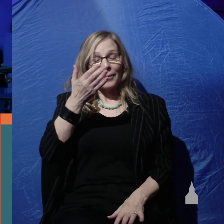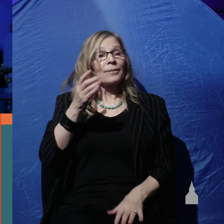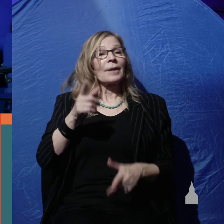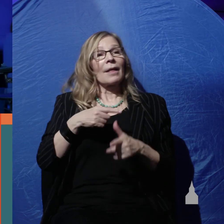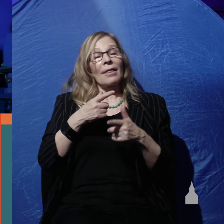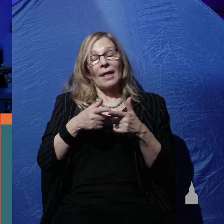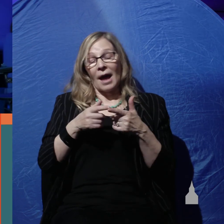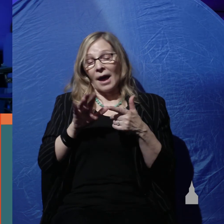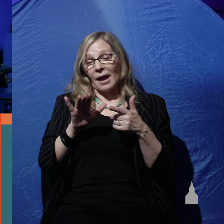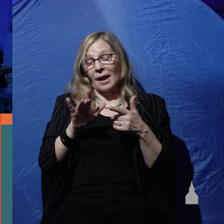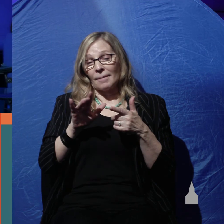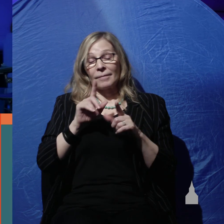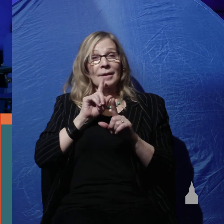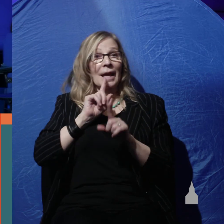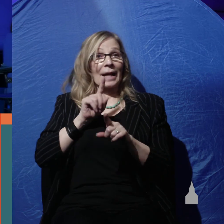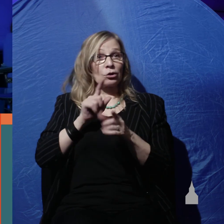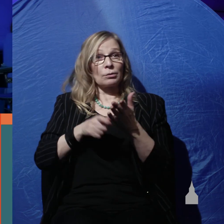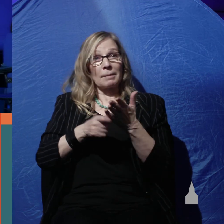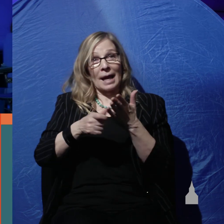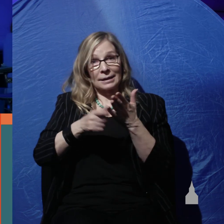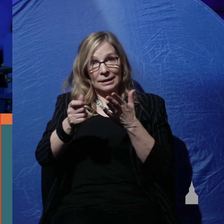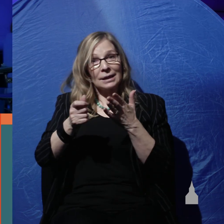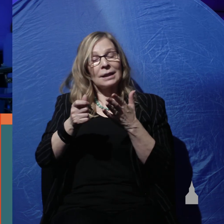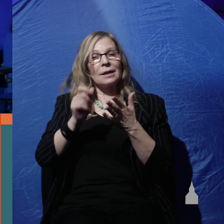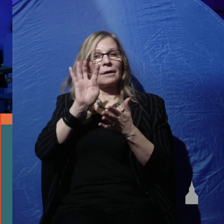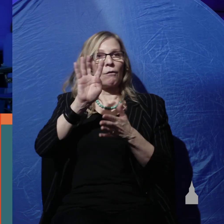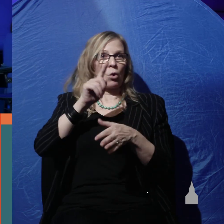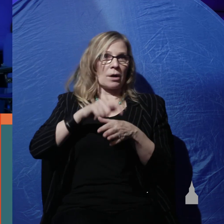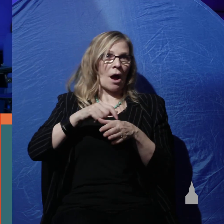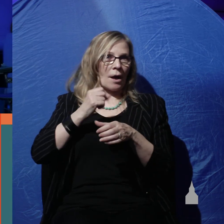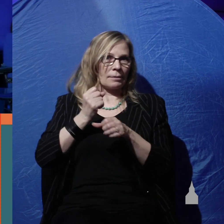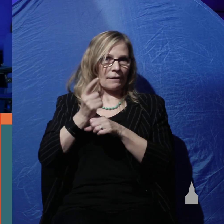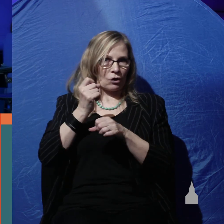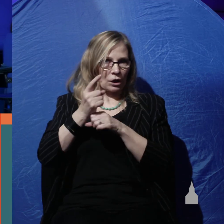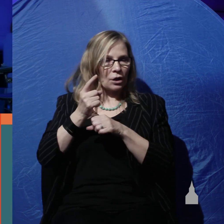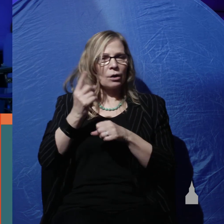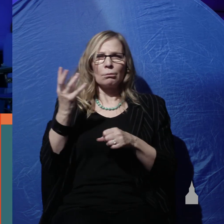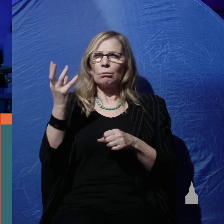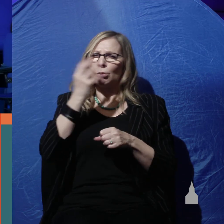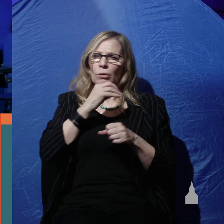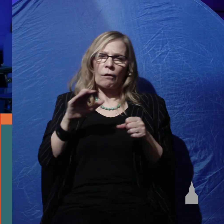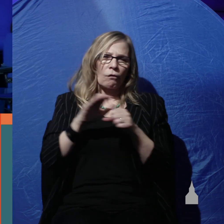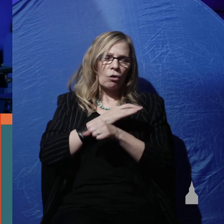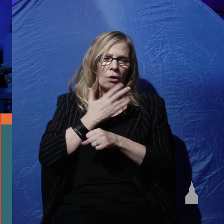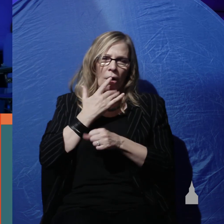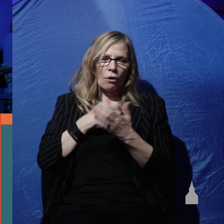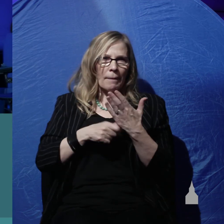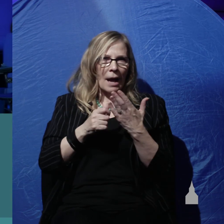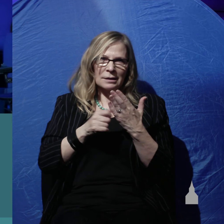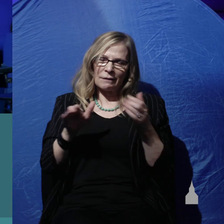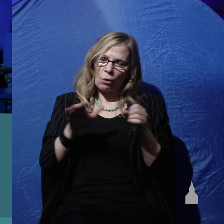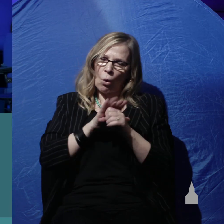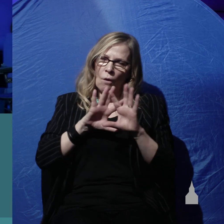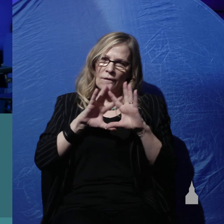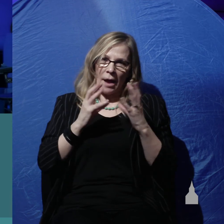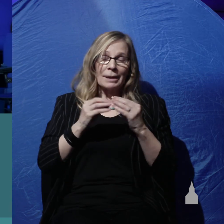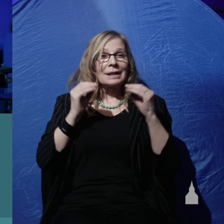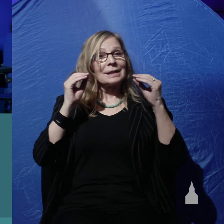then our answers magazine it comes four times a year beautiful full color magazine for the whole family teaching the biblical worldview